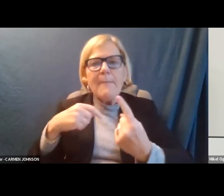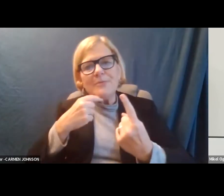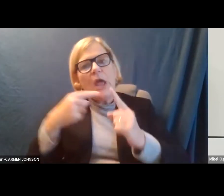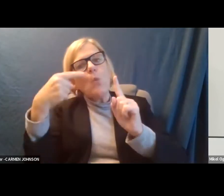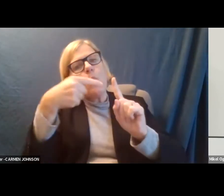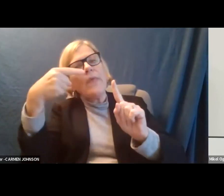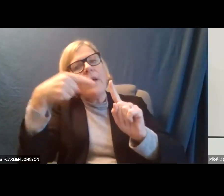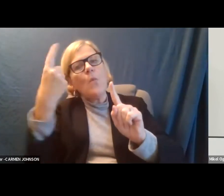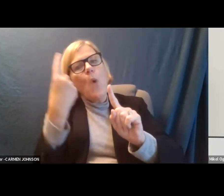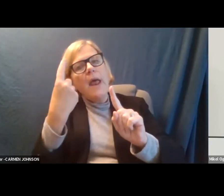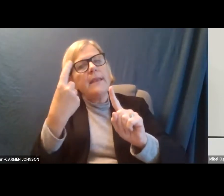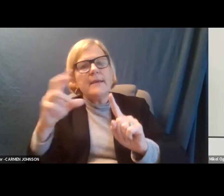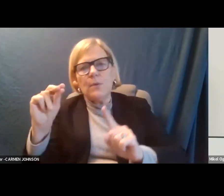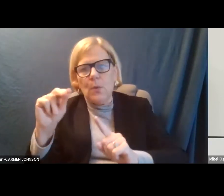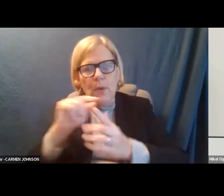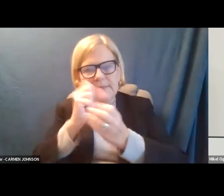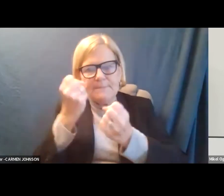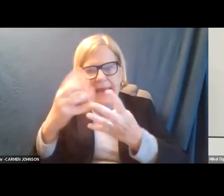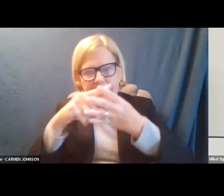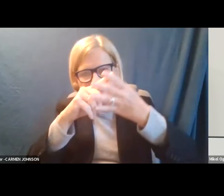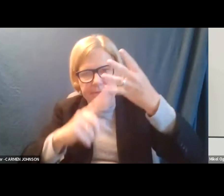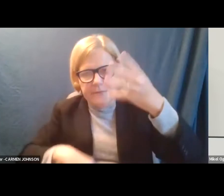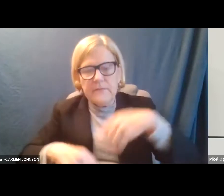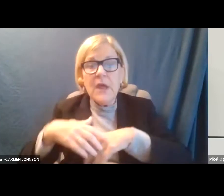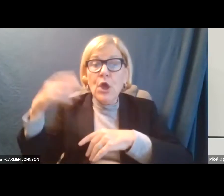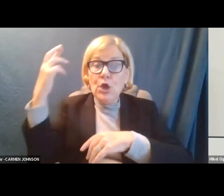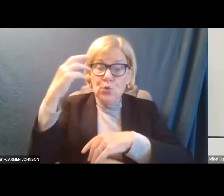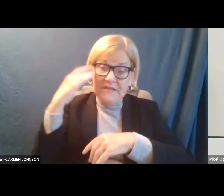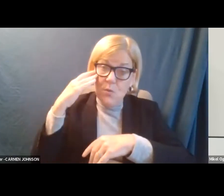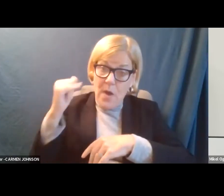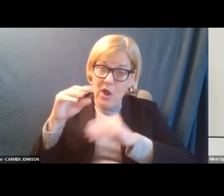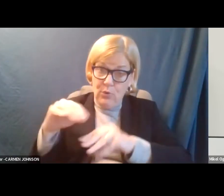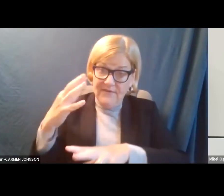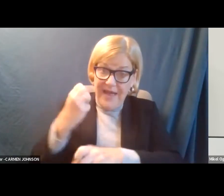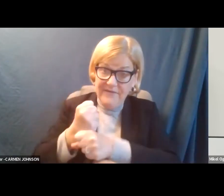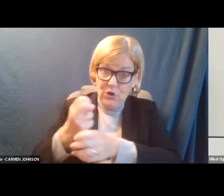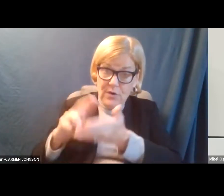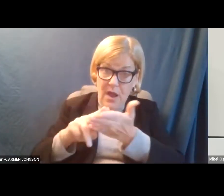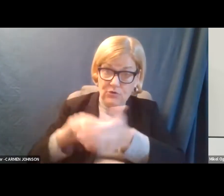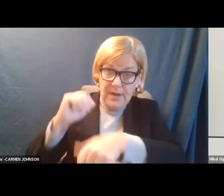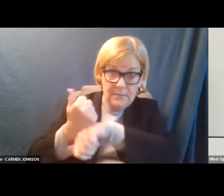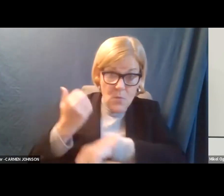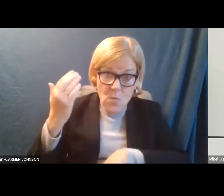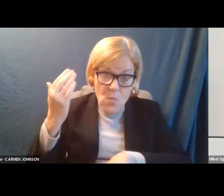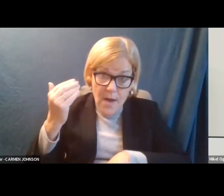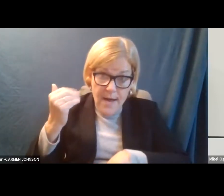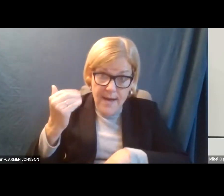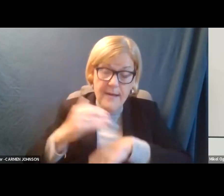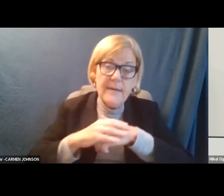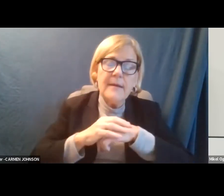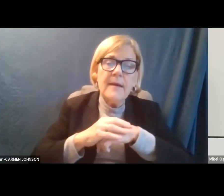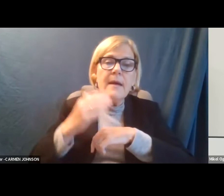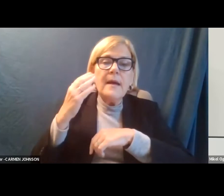one word. Um, the reason why you would put a five-year contract in place is because